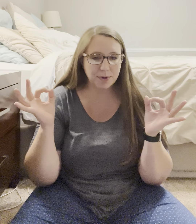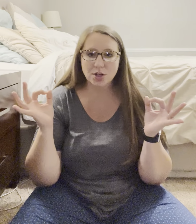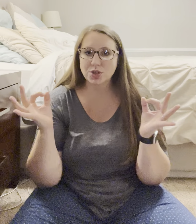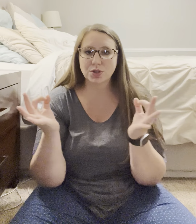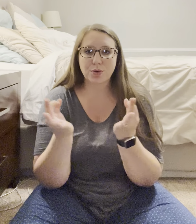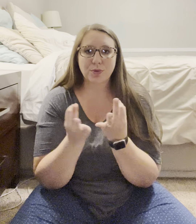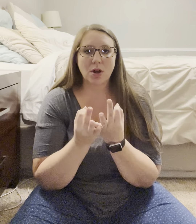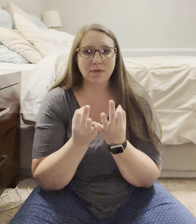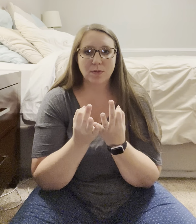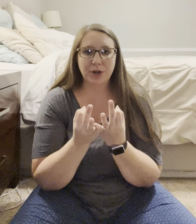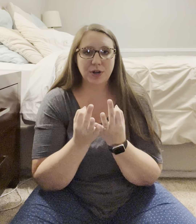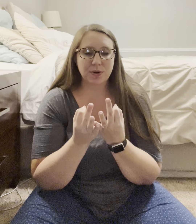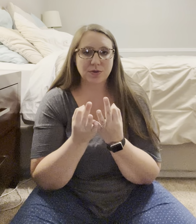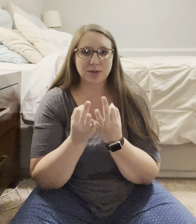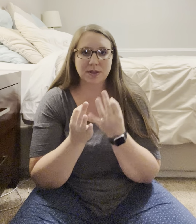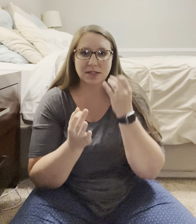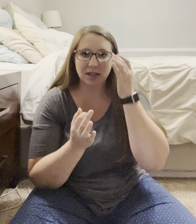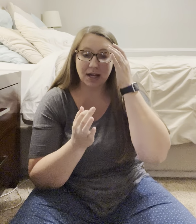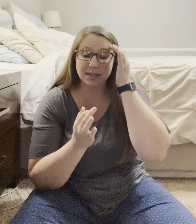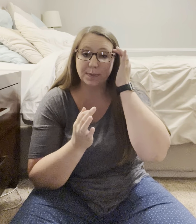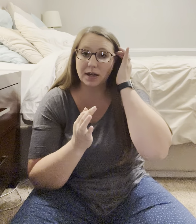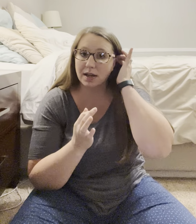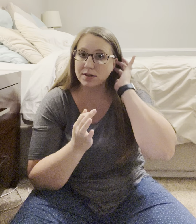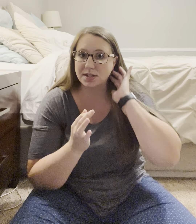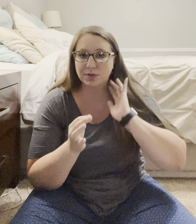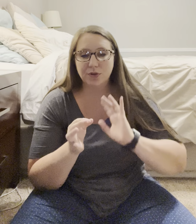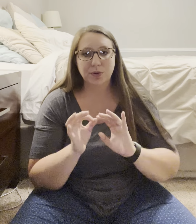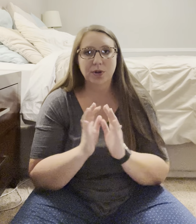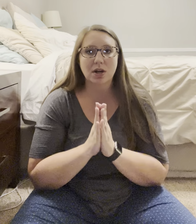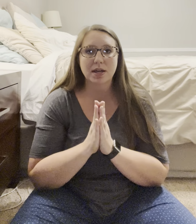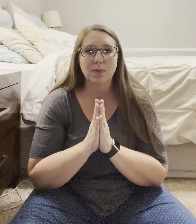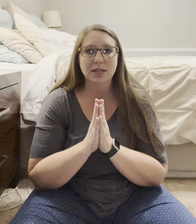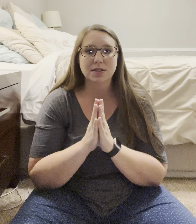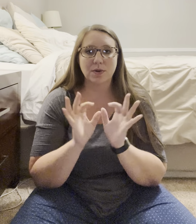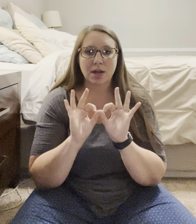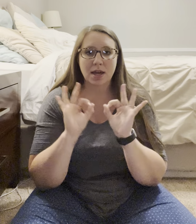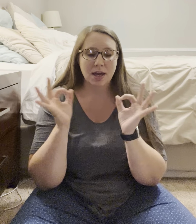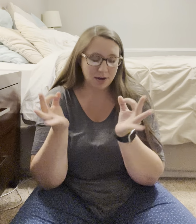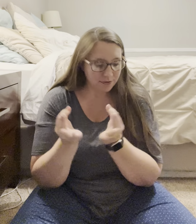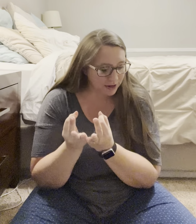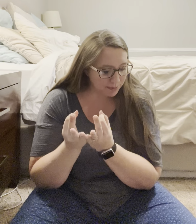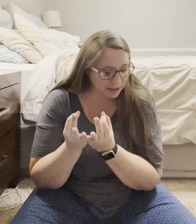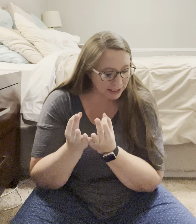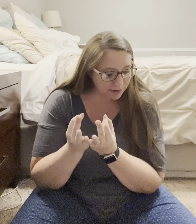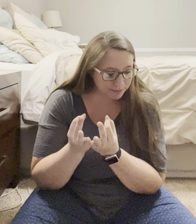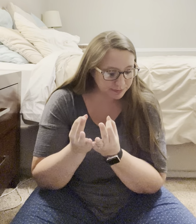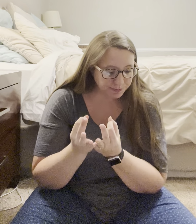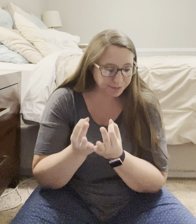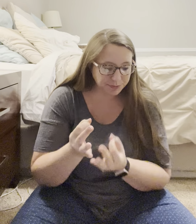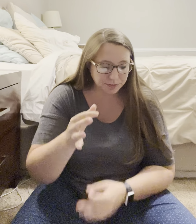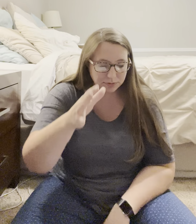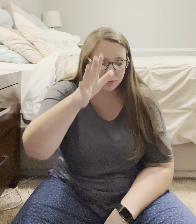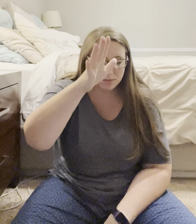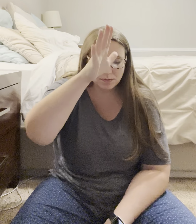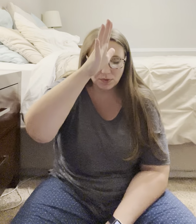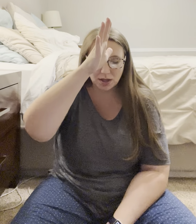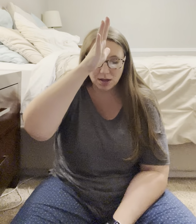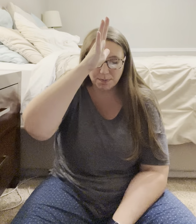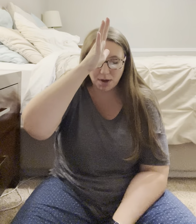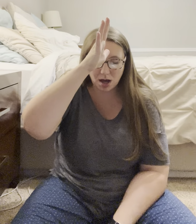when did you just go through all of them? We already went through some of these in class, but several of you were gone that week. So family mom,